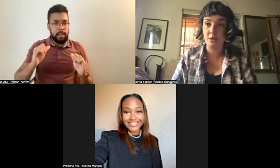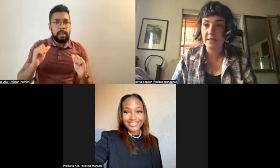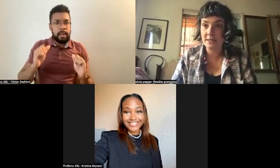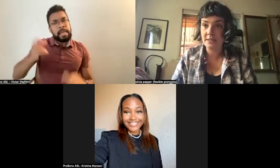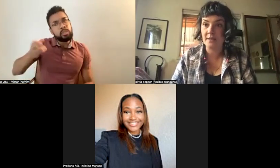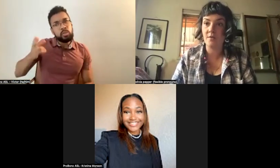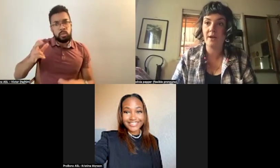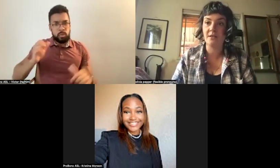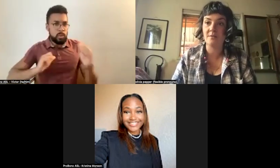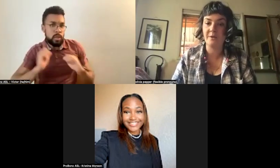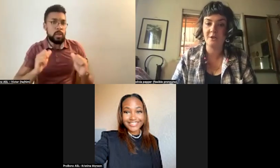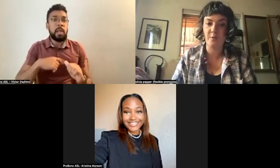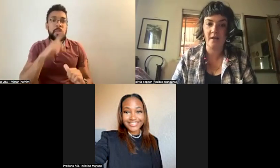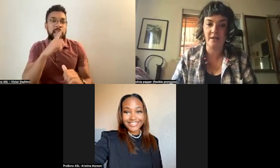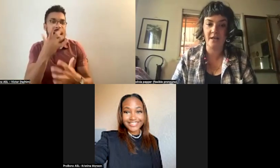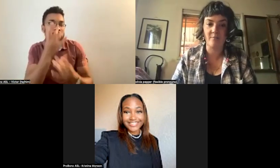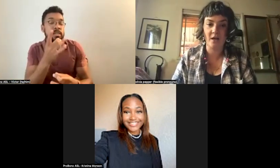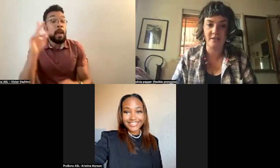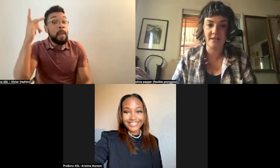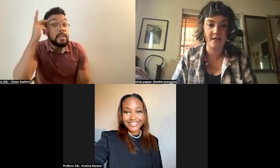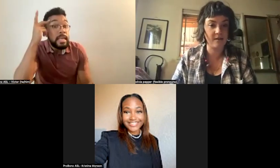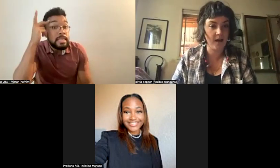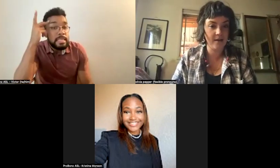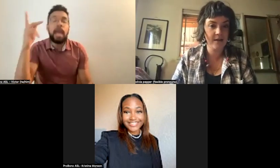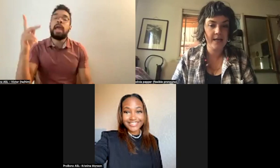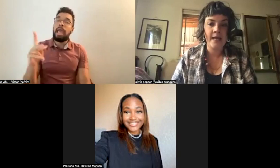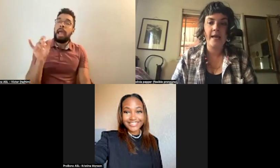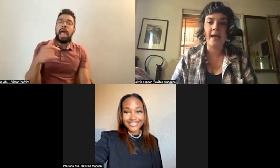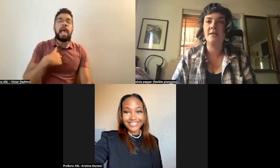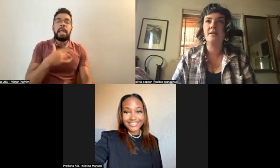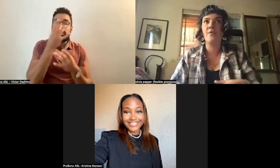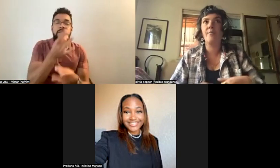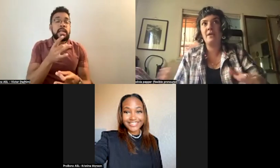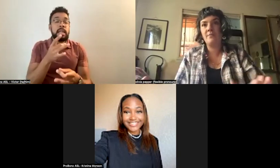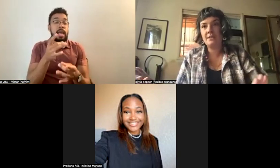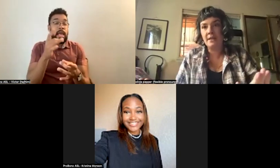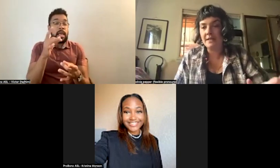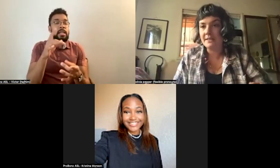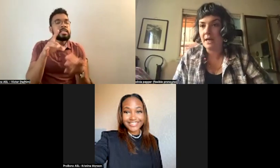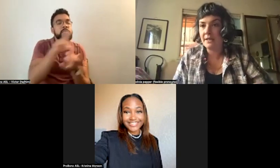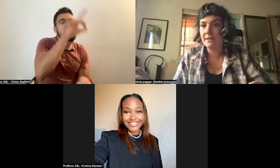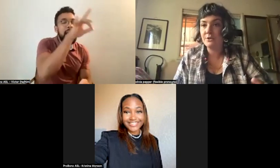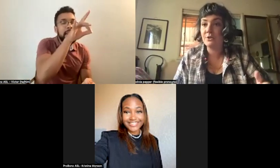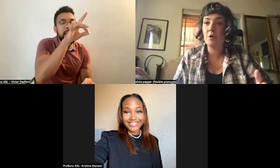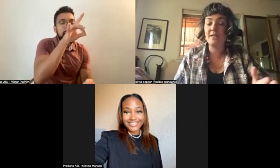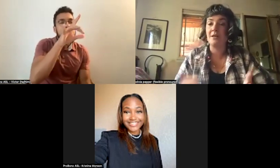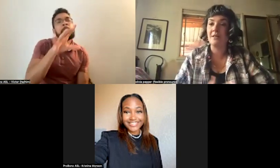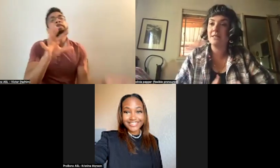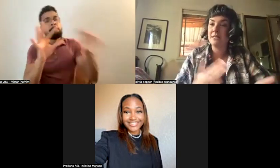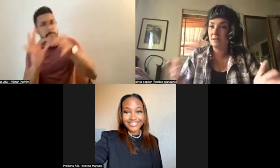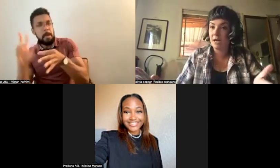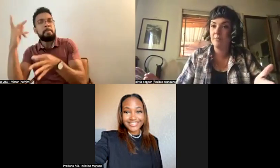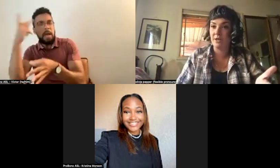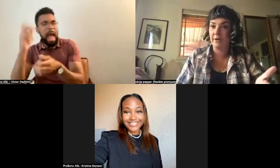politics and the way that spirituality and politics align. And the main reason that I decided to focus on